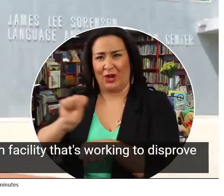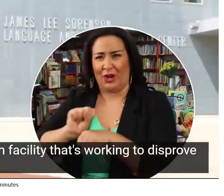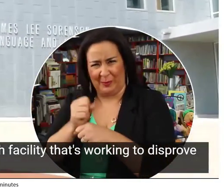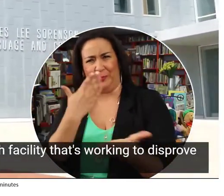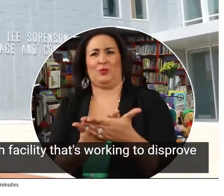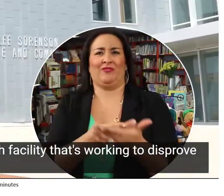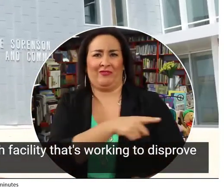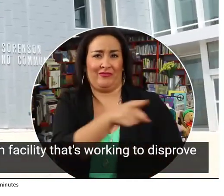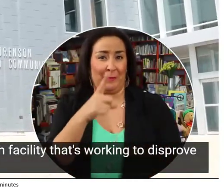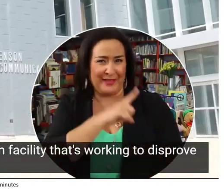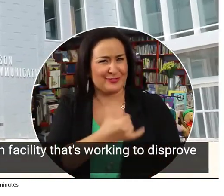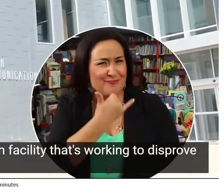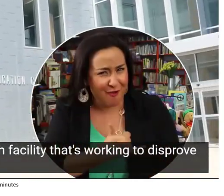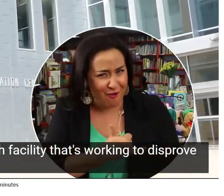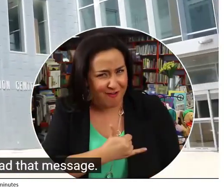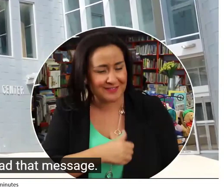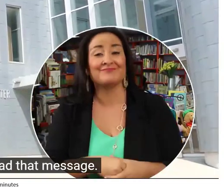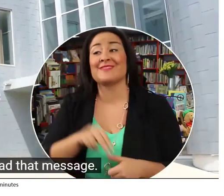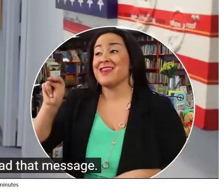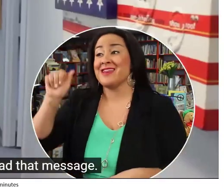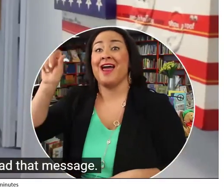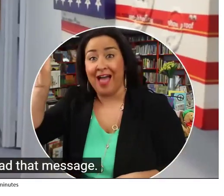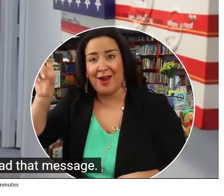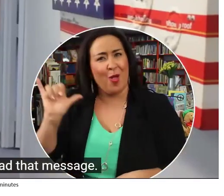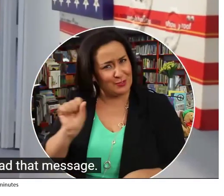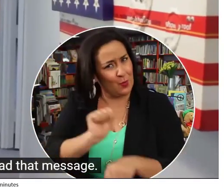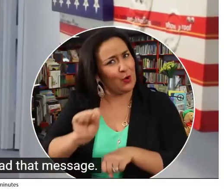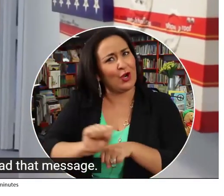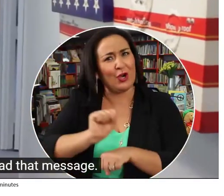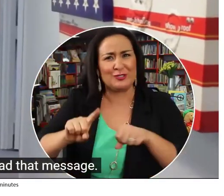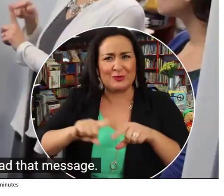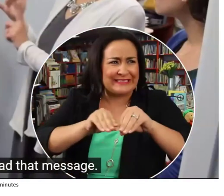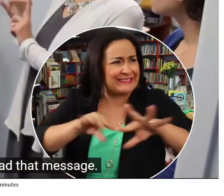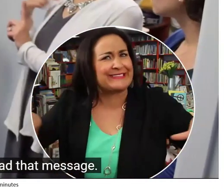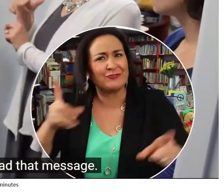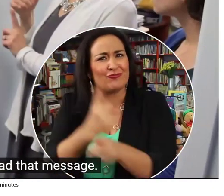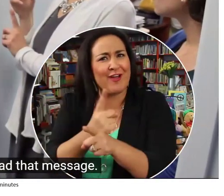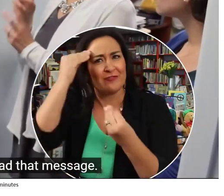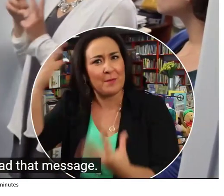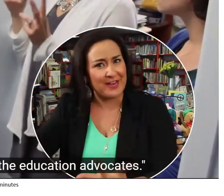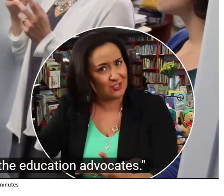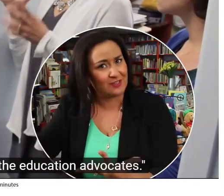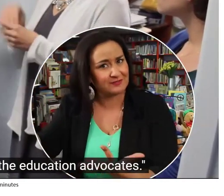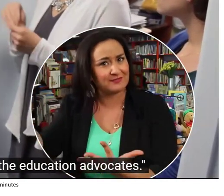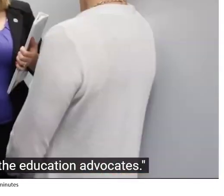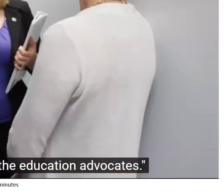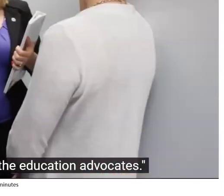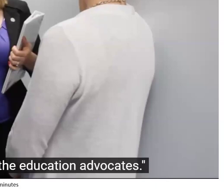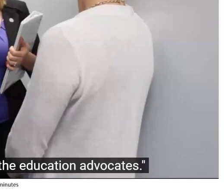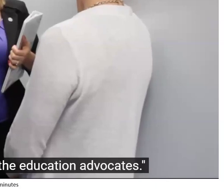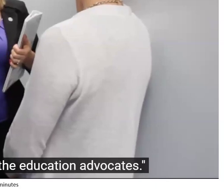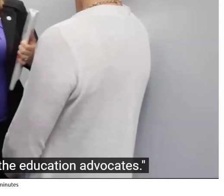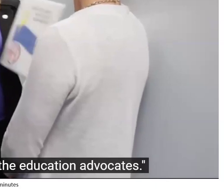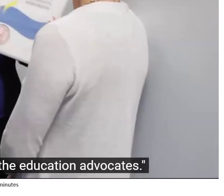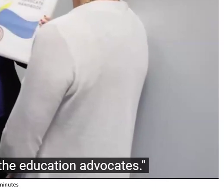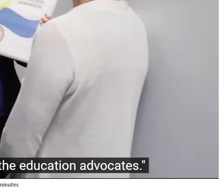working to disprove these myths, and the NAD is working to spread that message. I'm going to get in